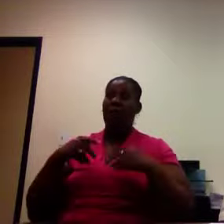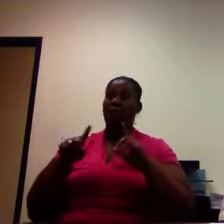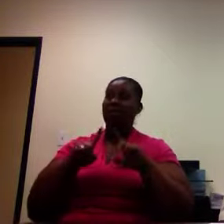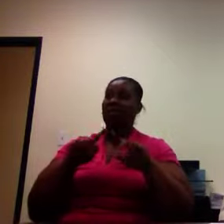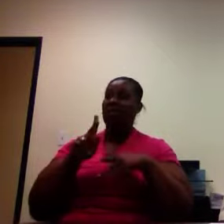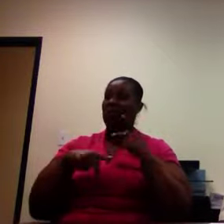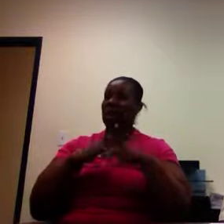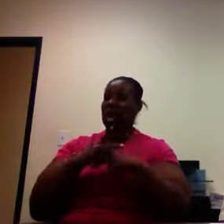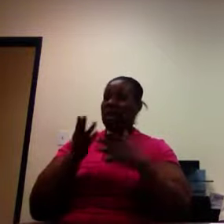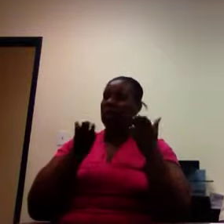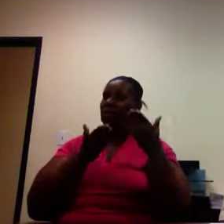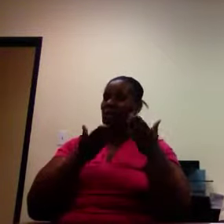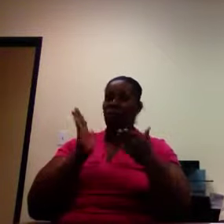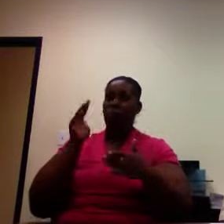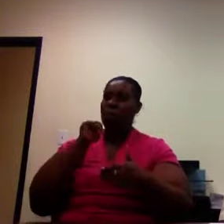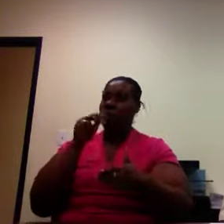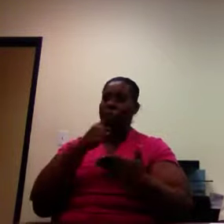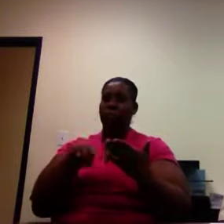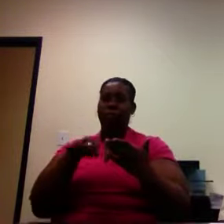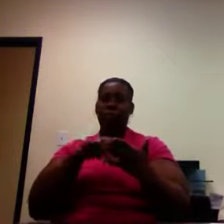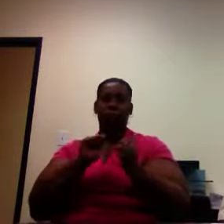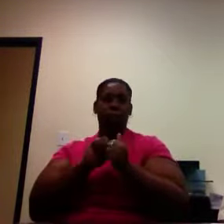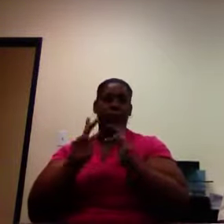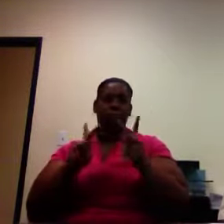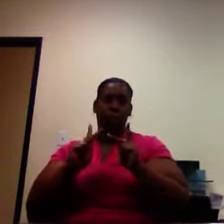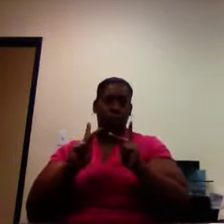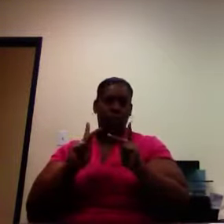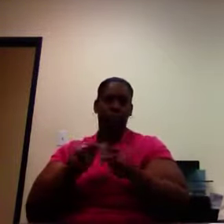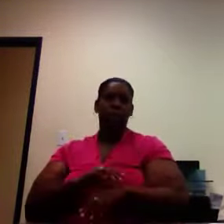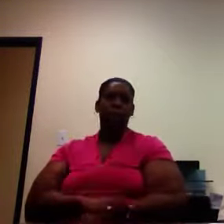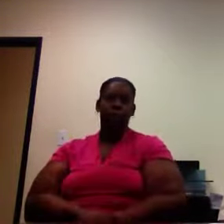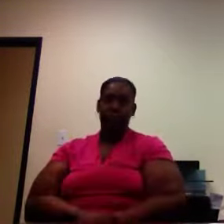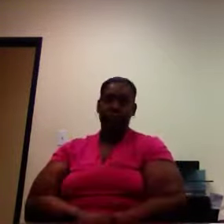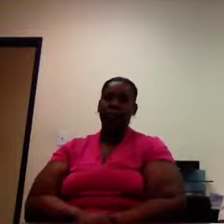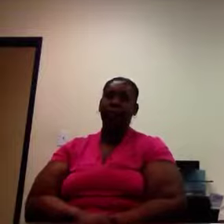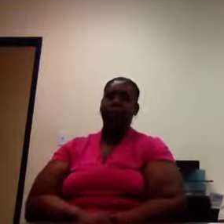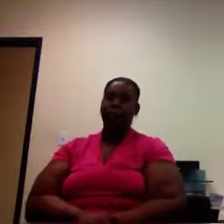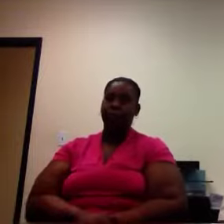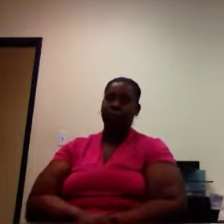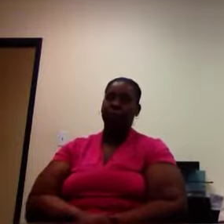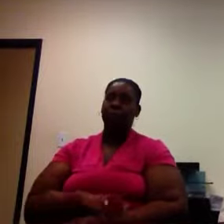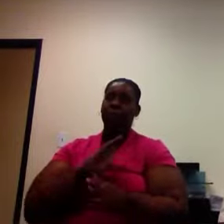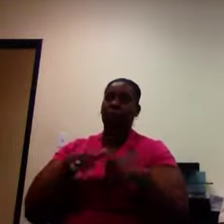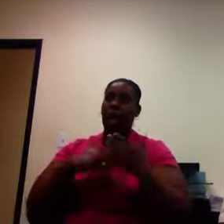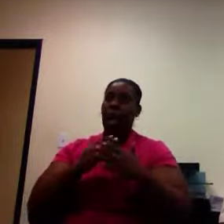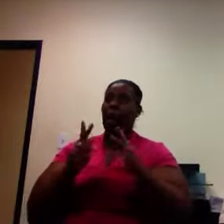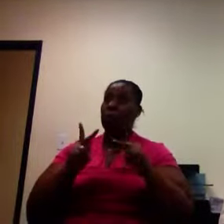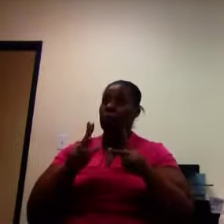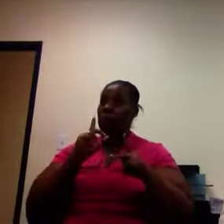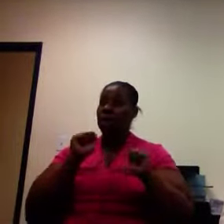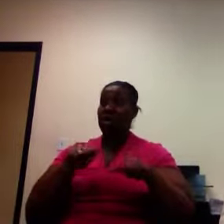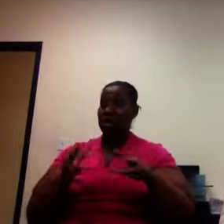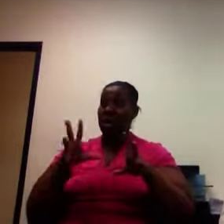a non-discriminatory basis. No individual or group of individuals is excluded from MDRS services